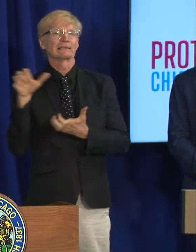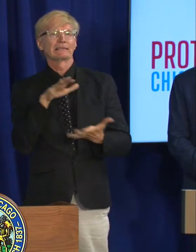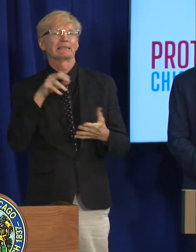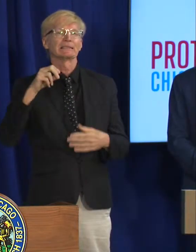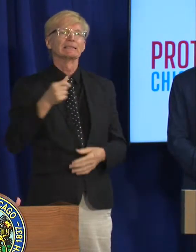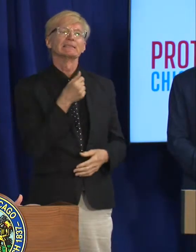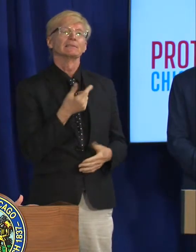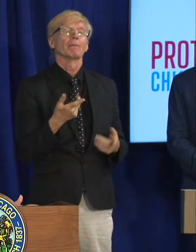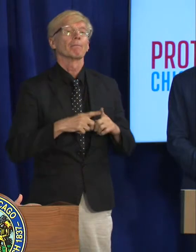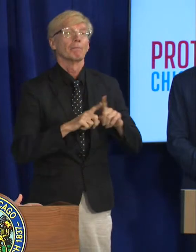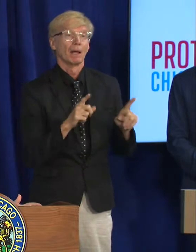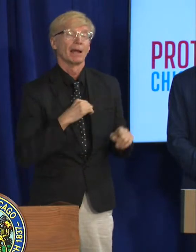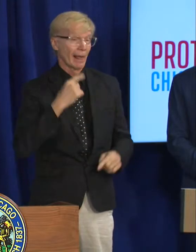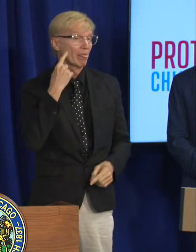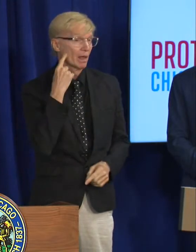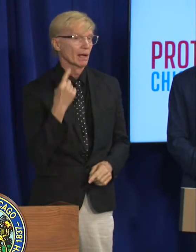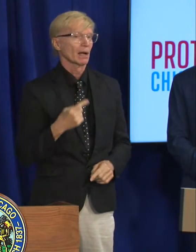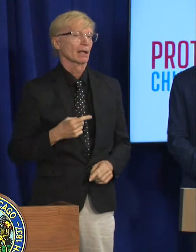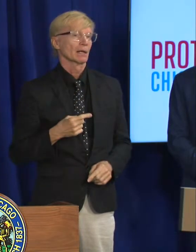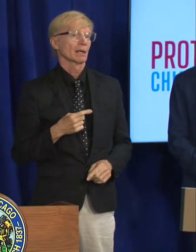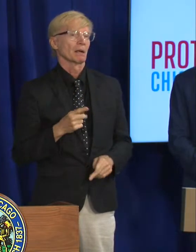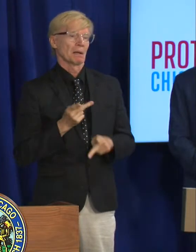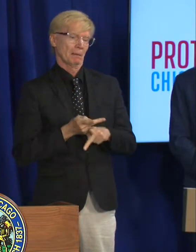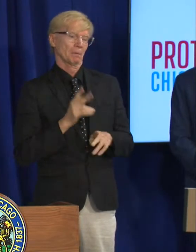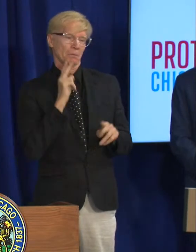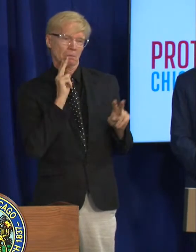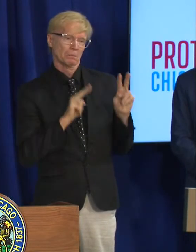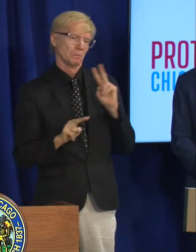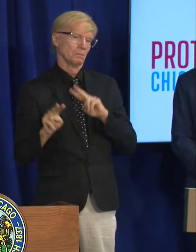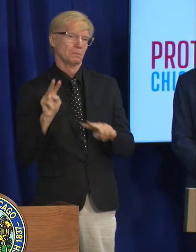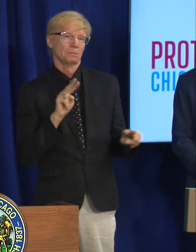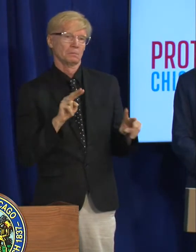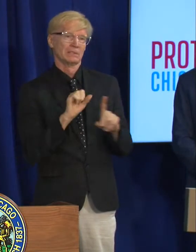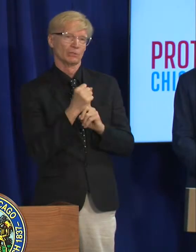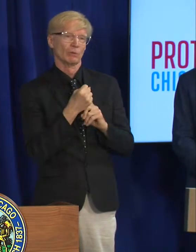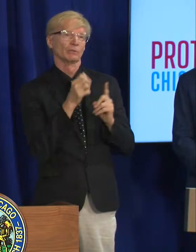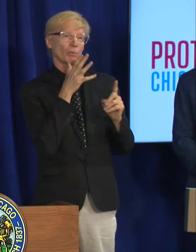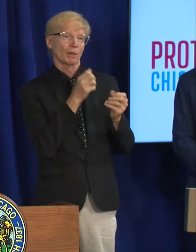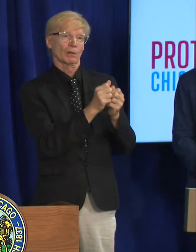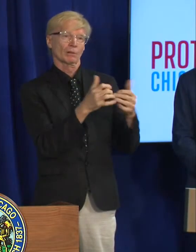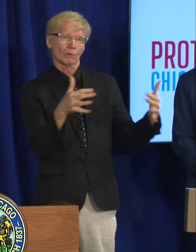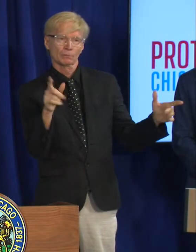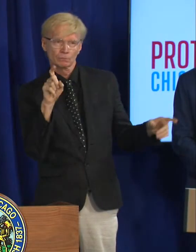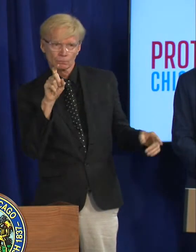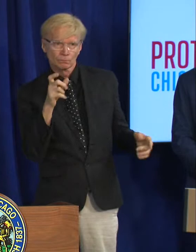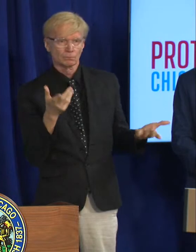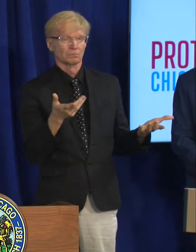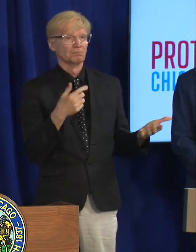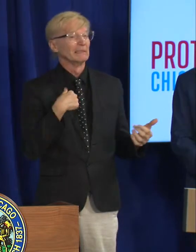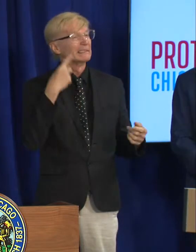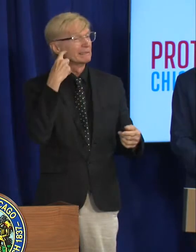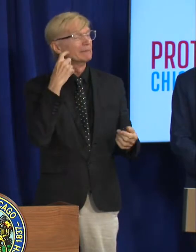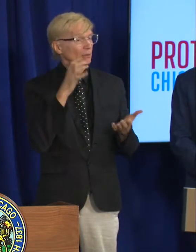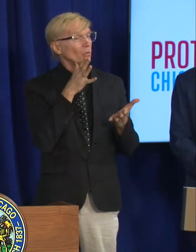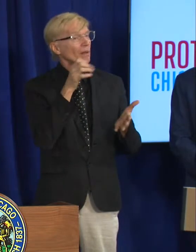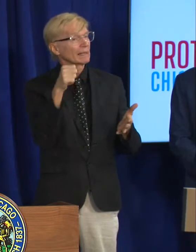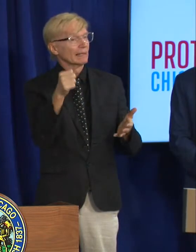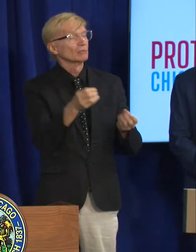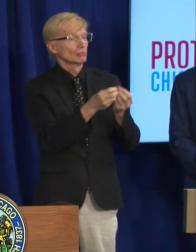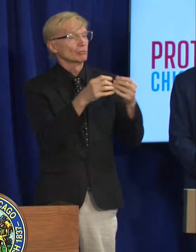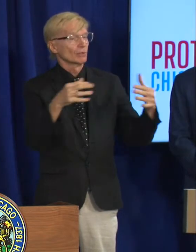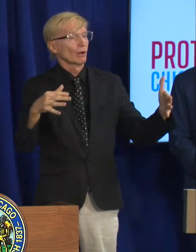um we will obviously continue to monitor as this grows um and i do expect it will continue to grow